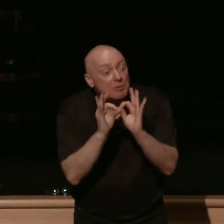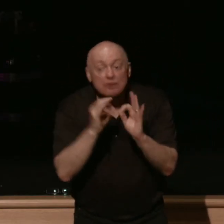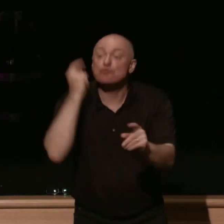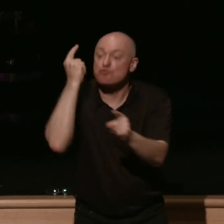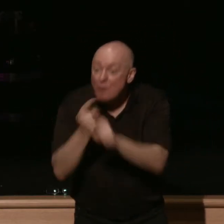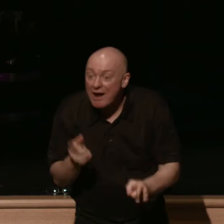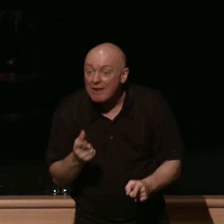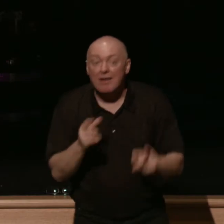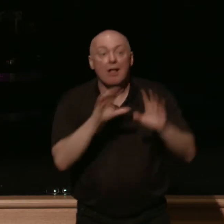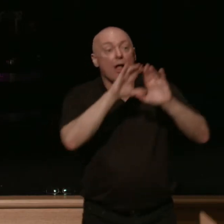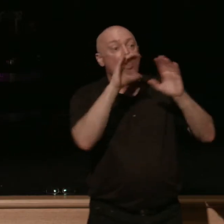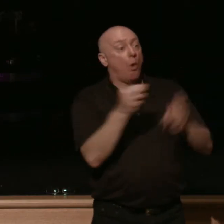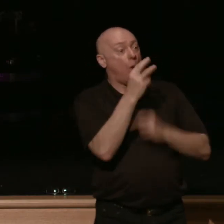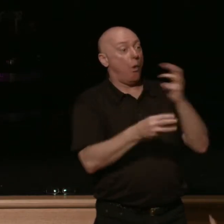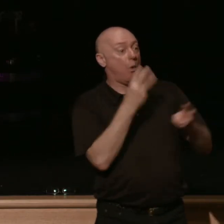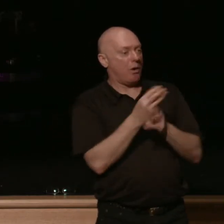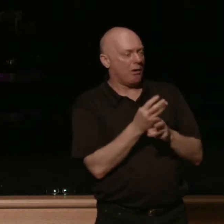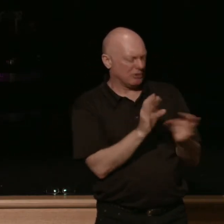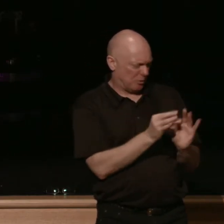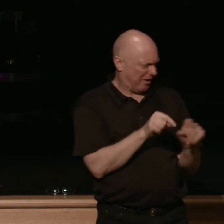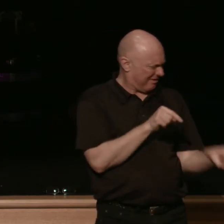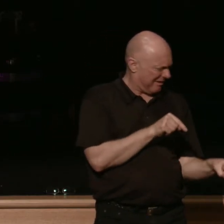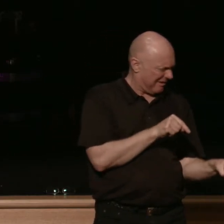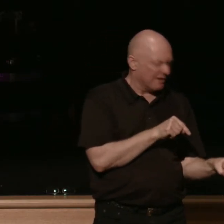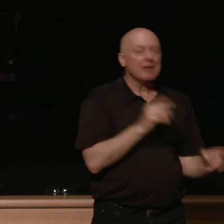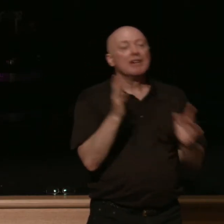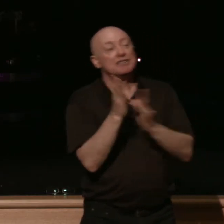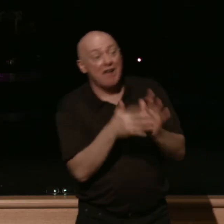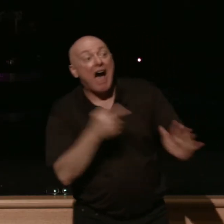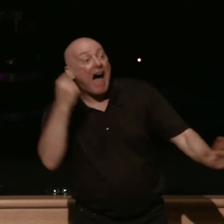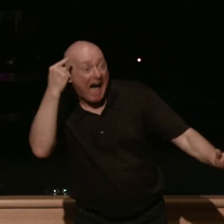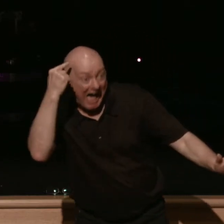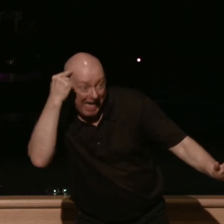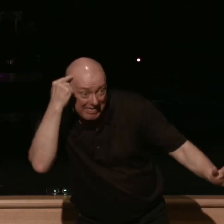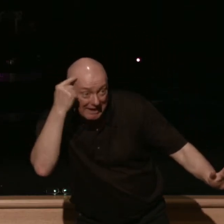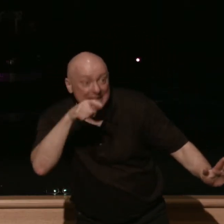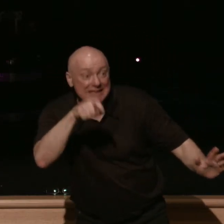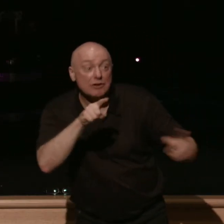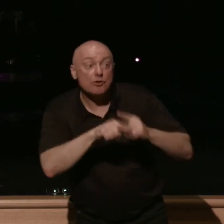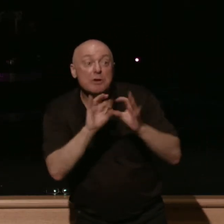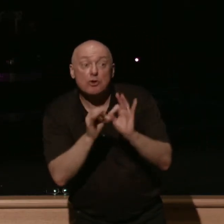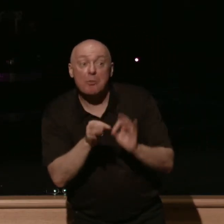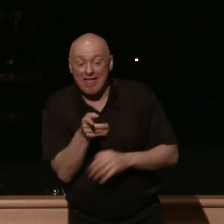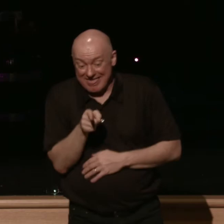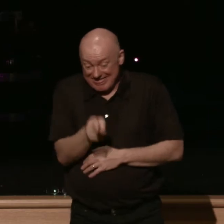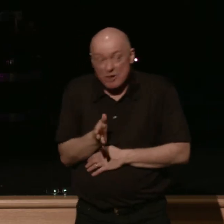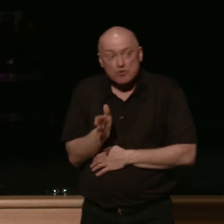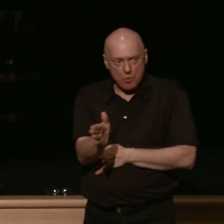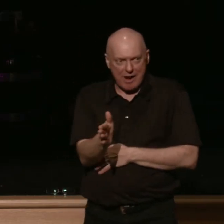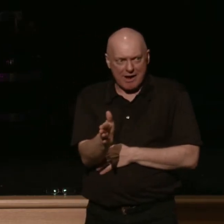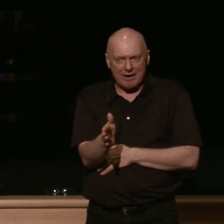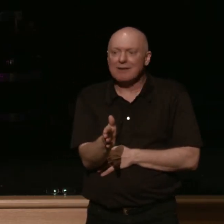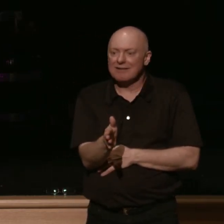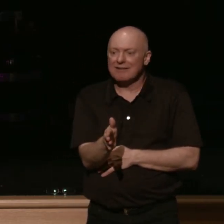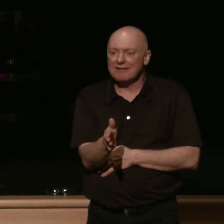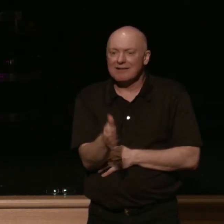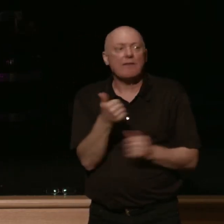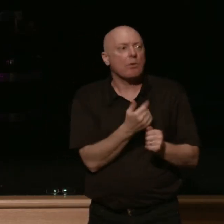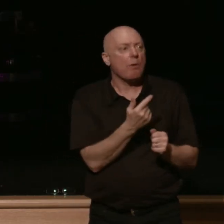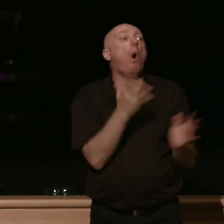text this way and then jesus comes along to the room and says you know what i think this is the way it needs to be i think you and i need to be coming over to this side and so jesus reads